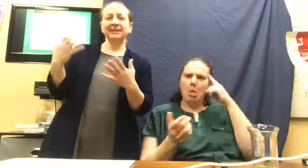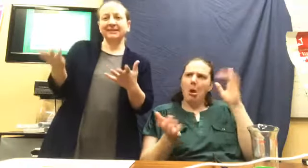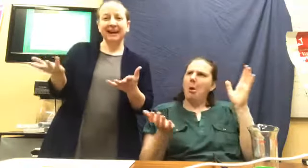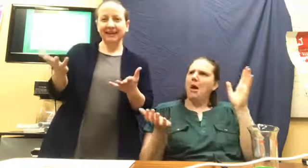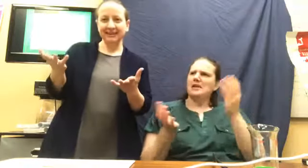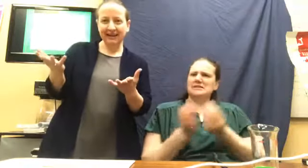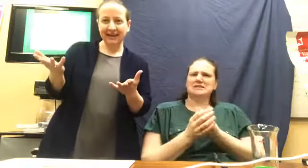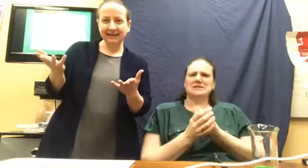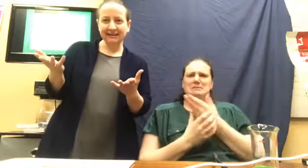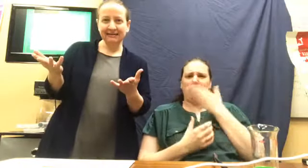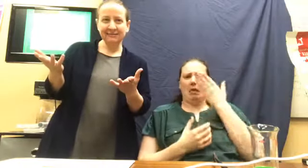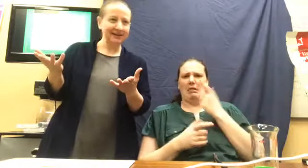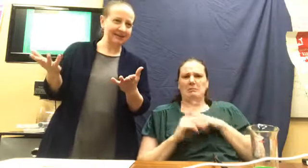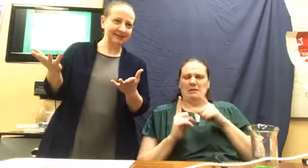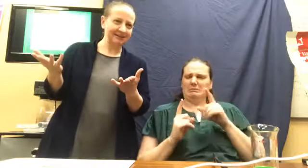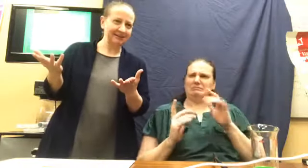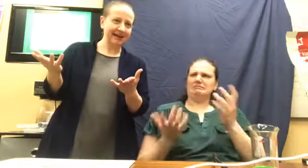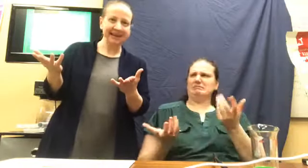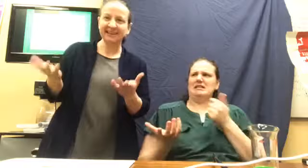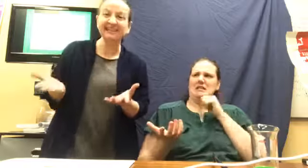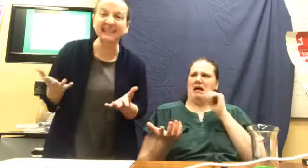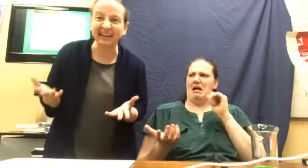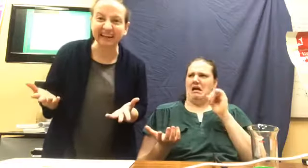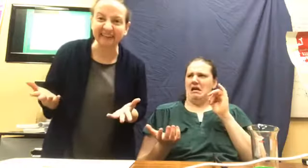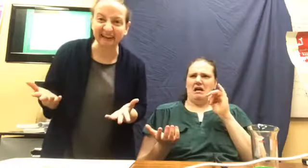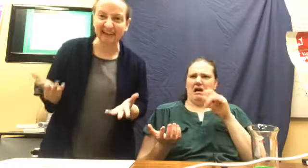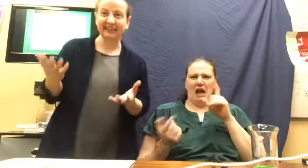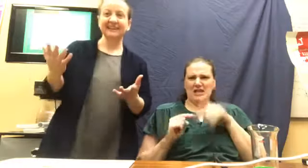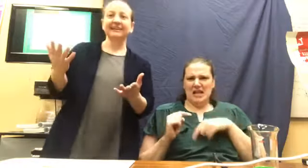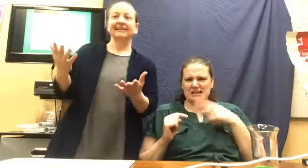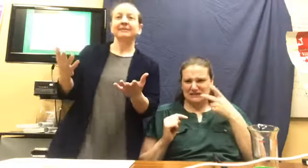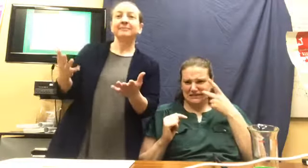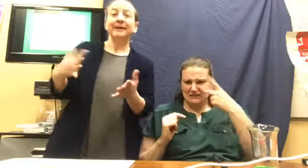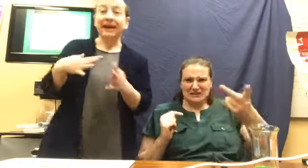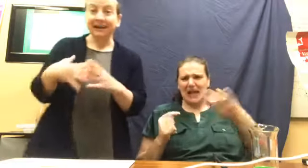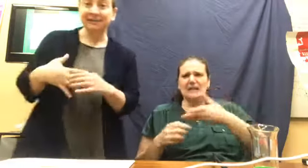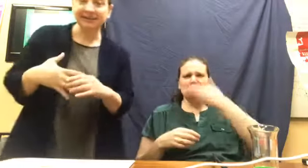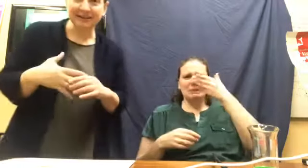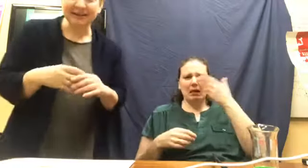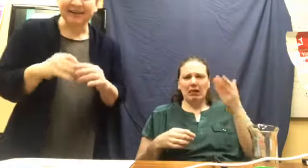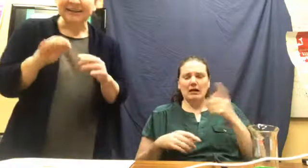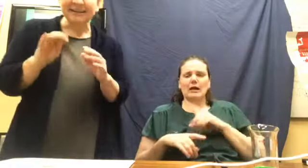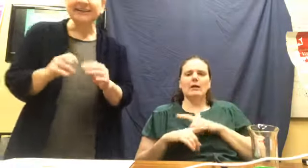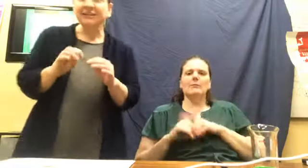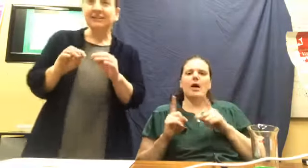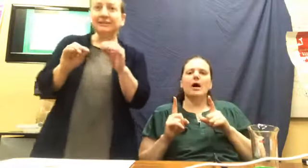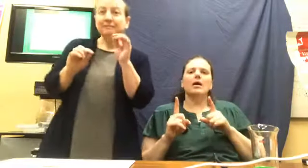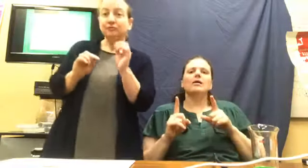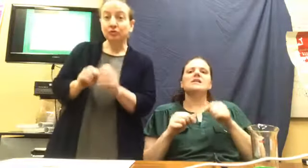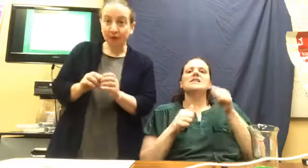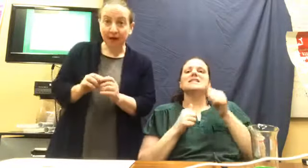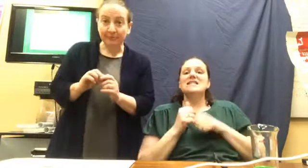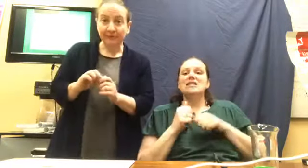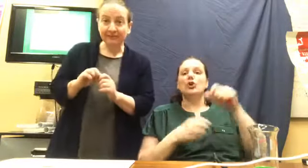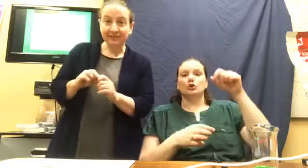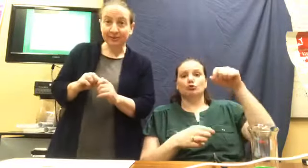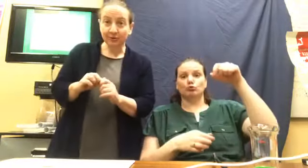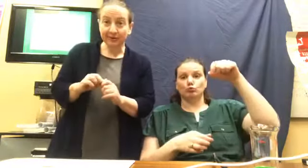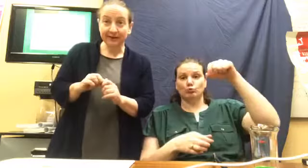it's not a thing because I can't see it. Right. But actually each drop of essential oil